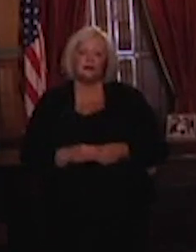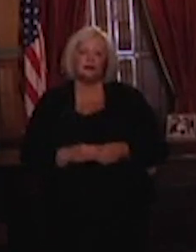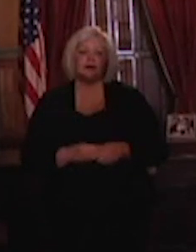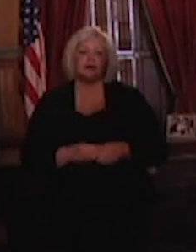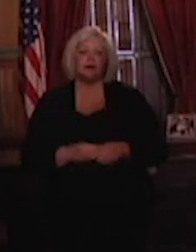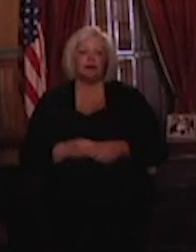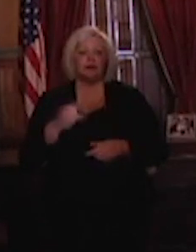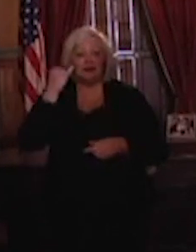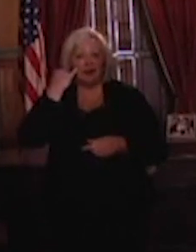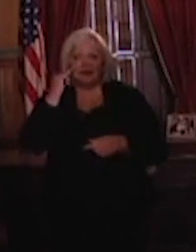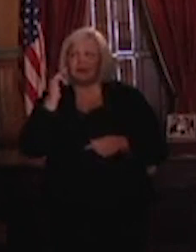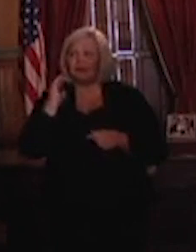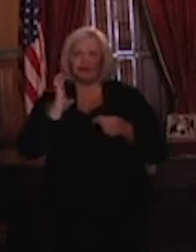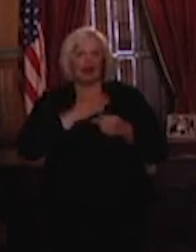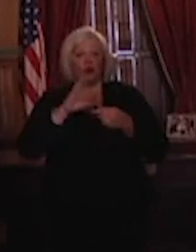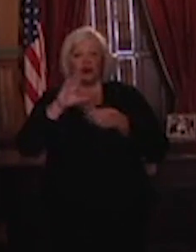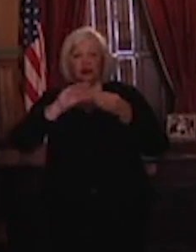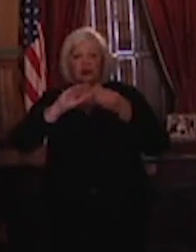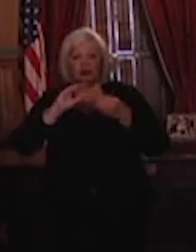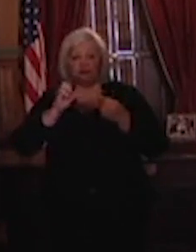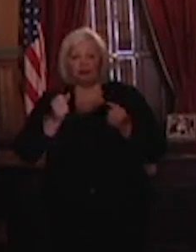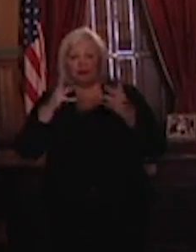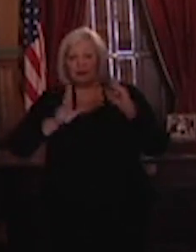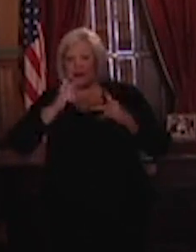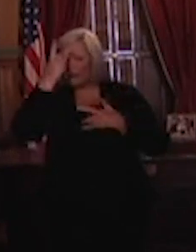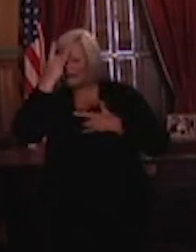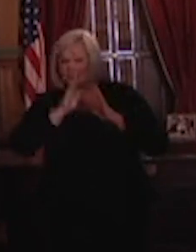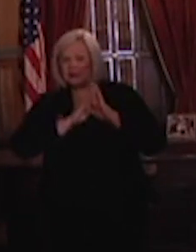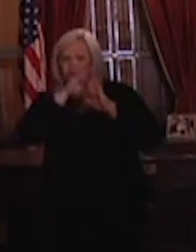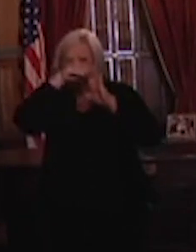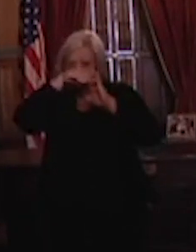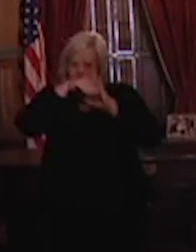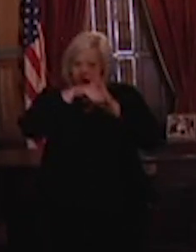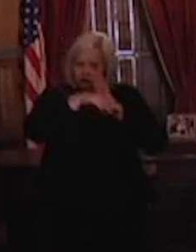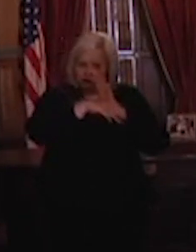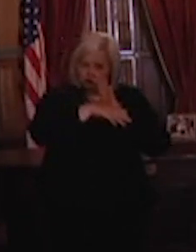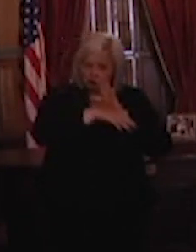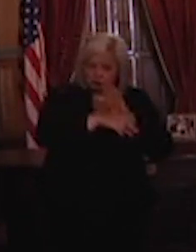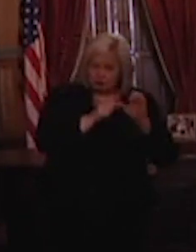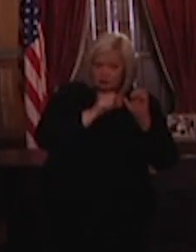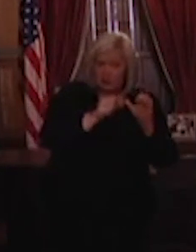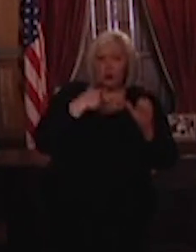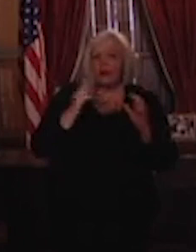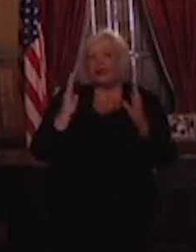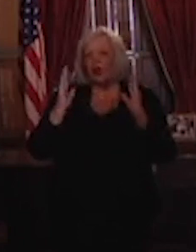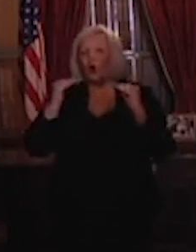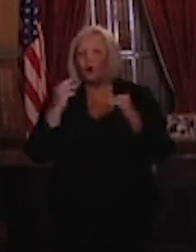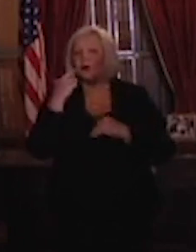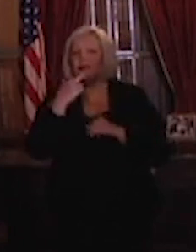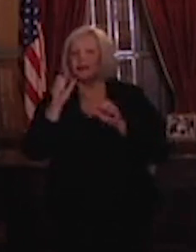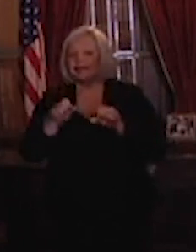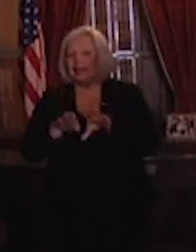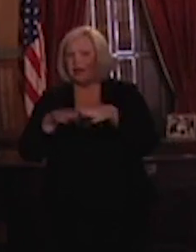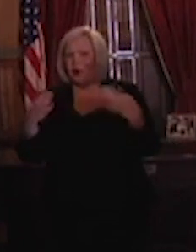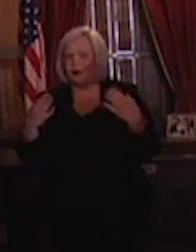If numbers continue to head in the right direction our hope is that we will be able to resume indoor dining with strong safety